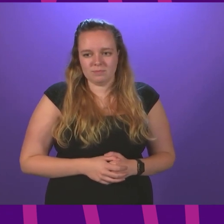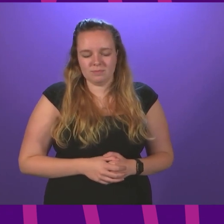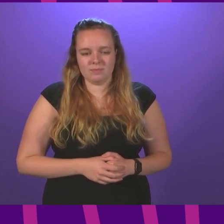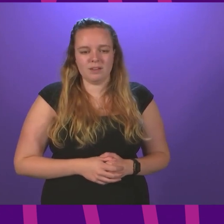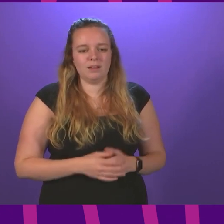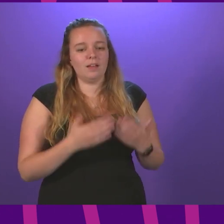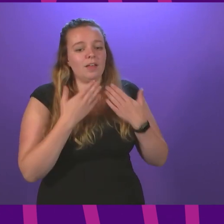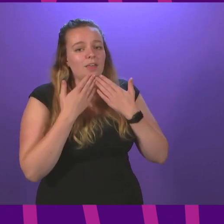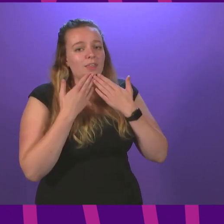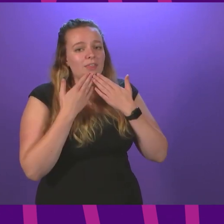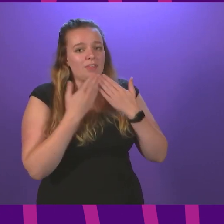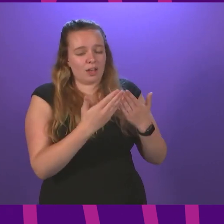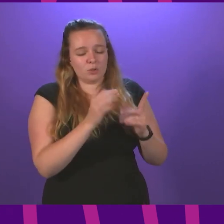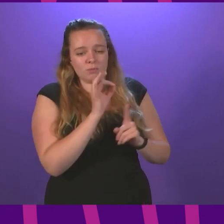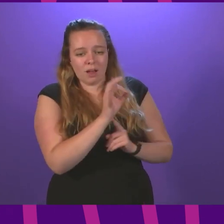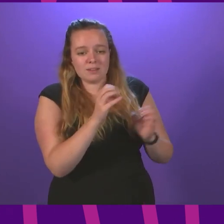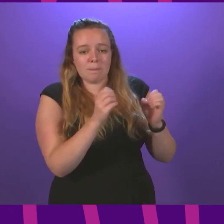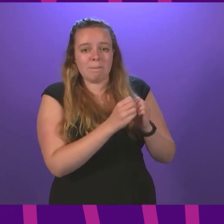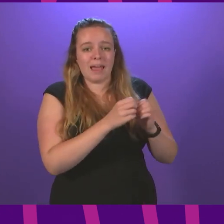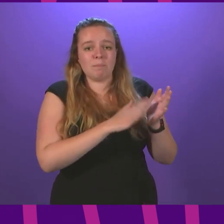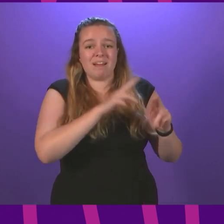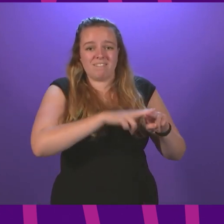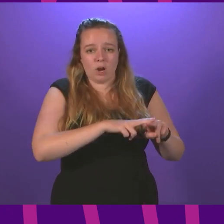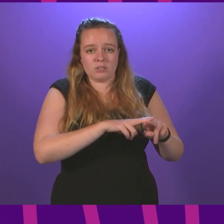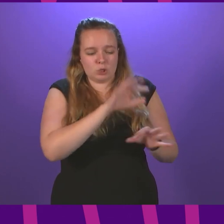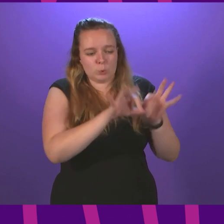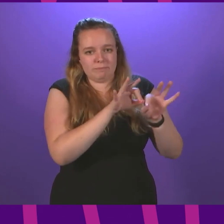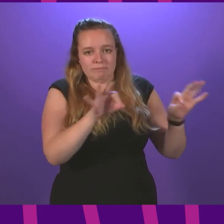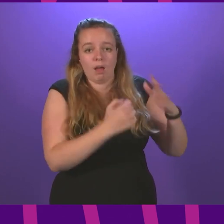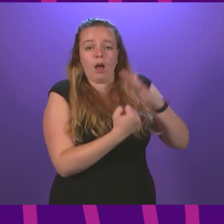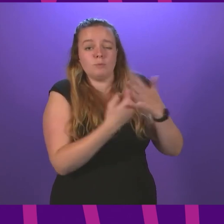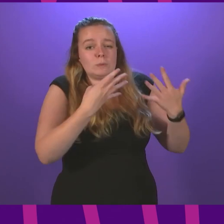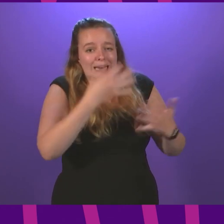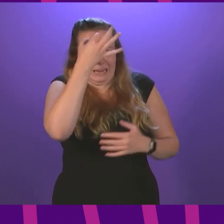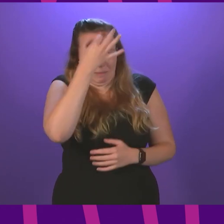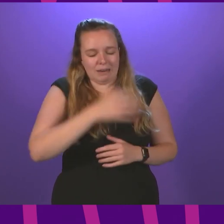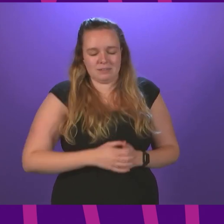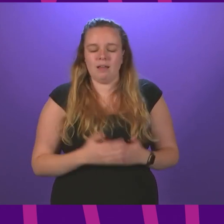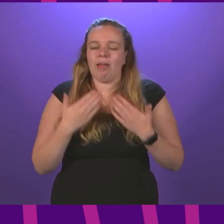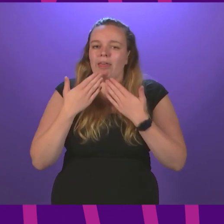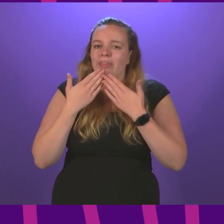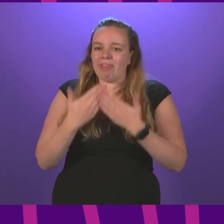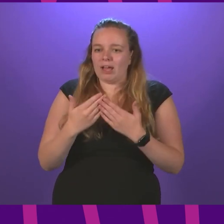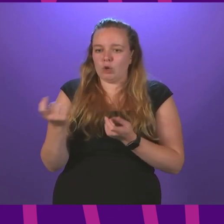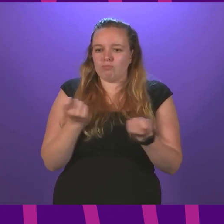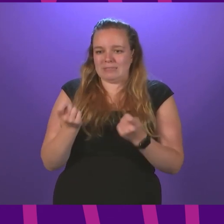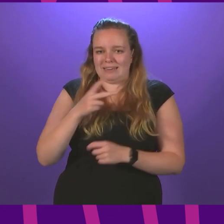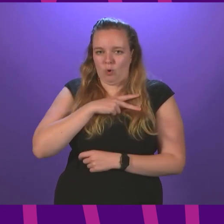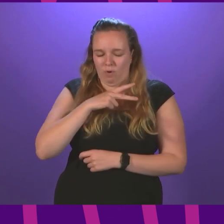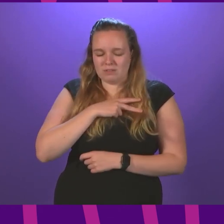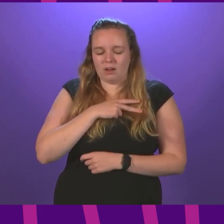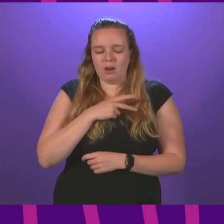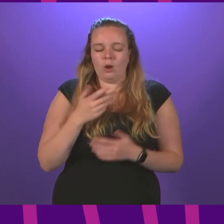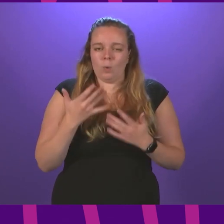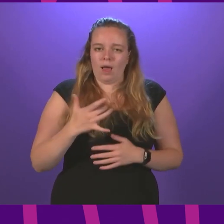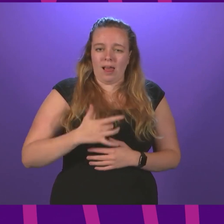Thank you. I call on Ben McPherson to wind up the debate. Up to nine minutes, Minister. Thank you, presiding officer. We are living